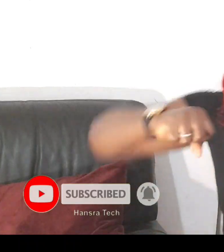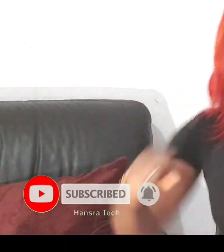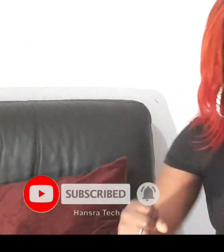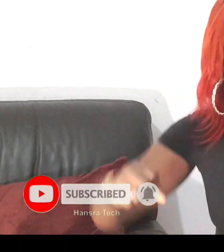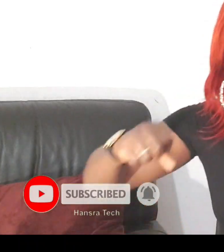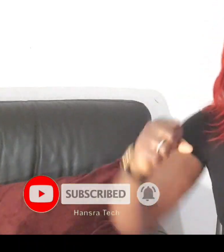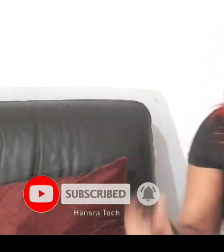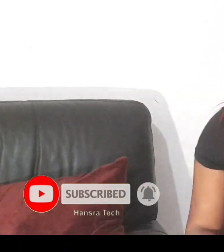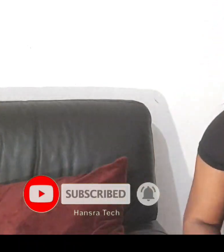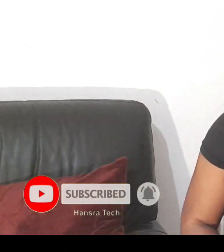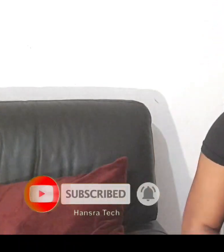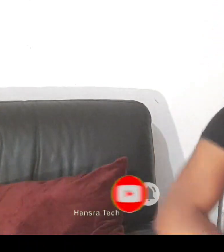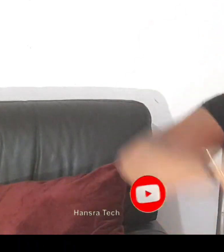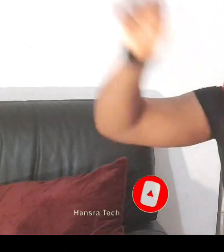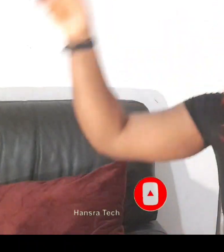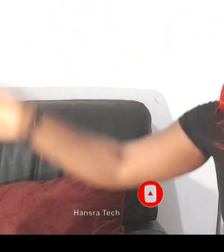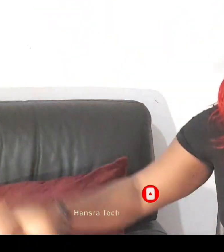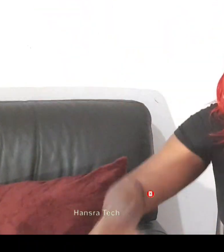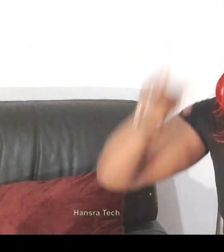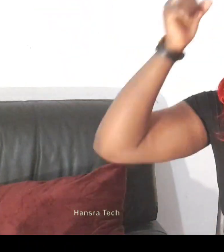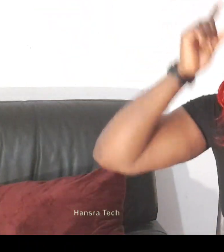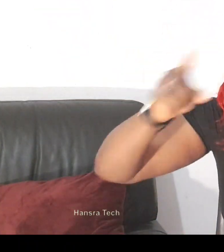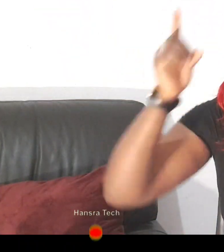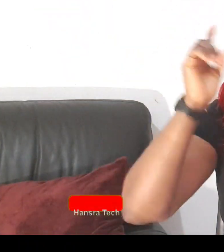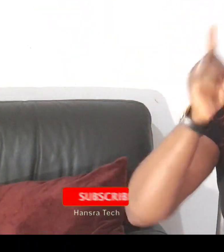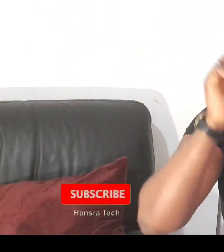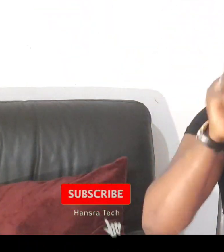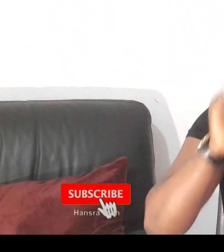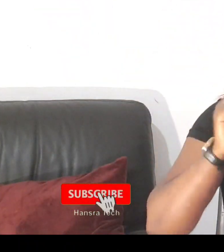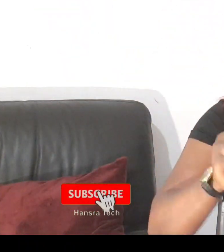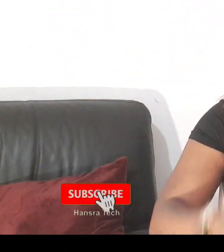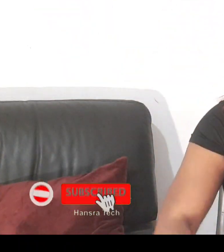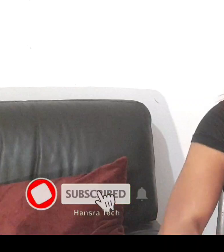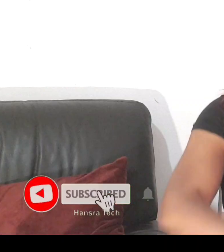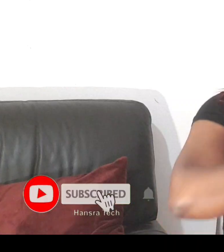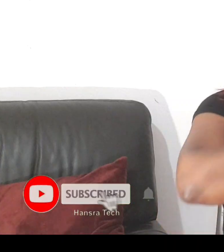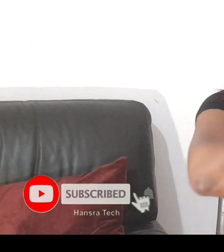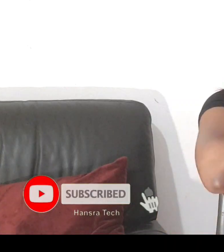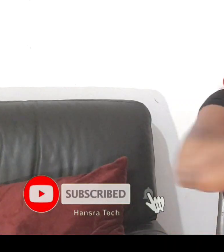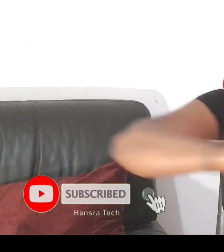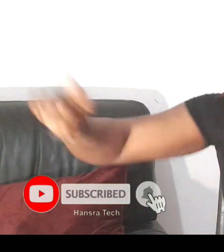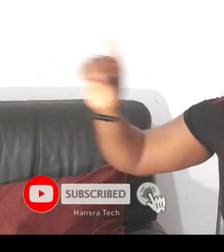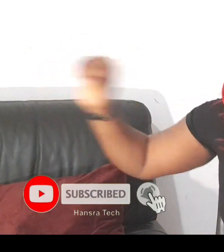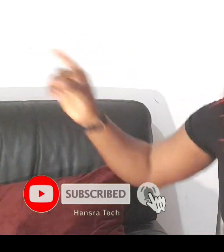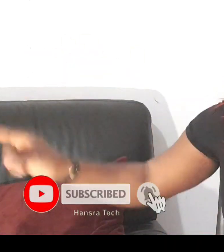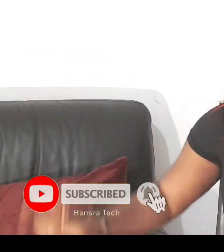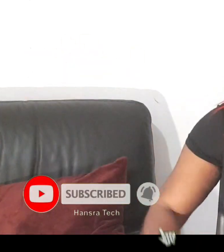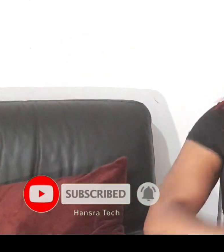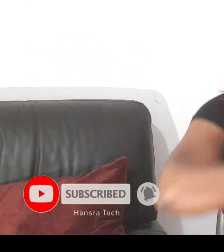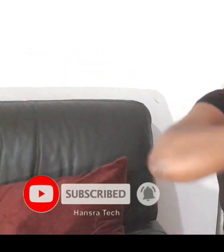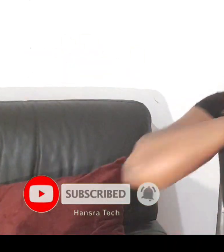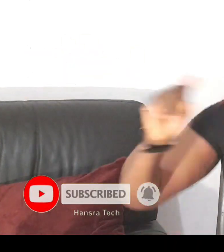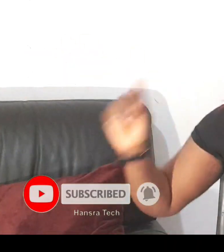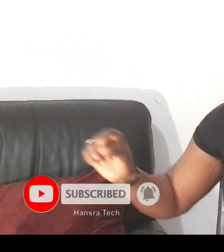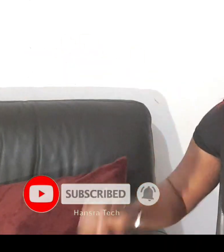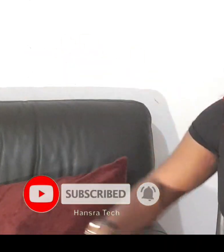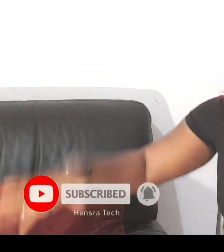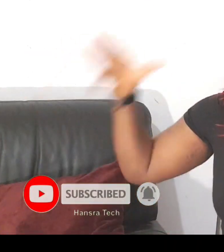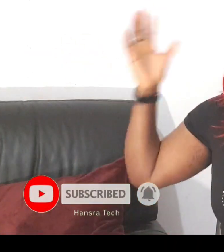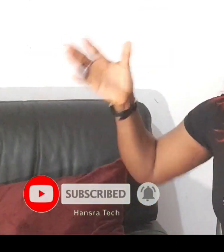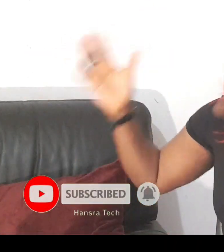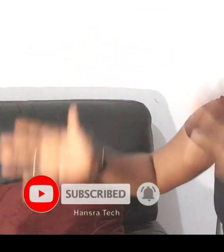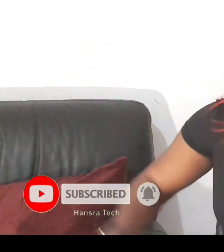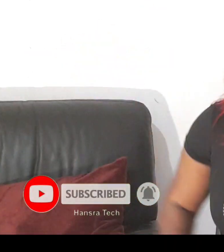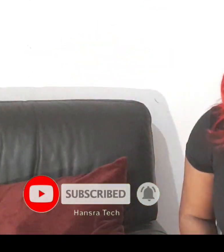that we have big boys we have rich boys go and see ghana is one one one rich guy that that creates amazing road with with